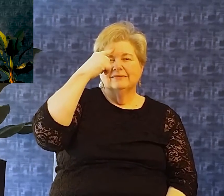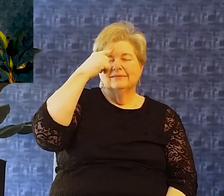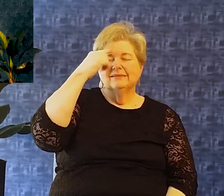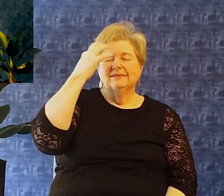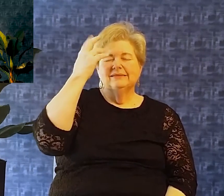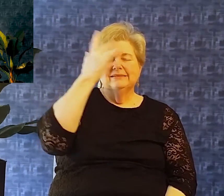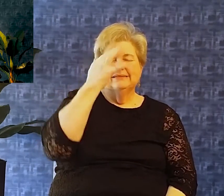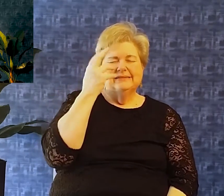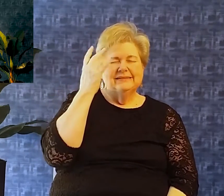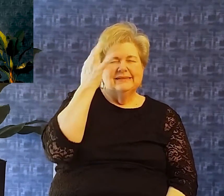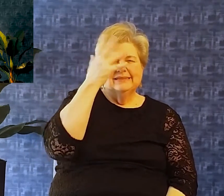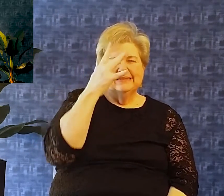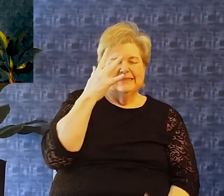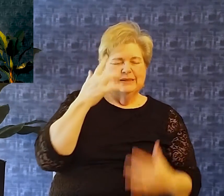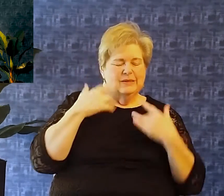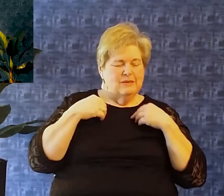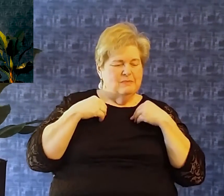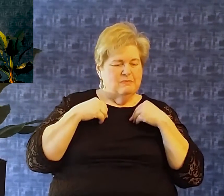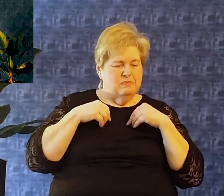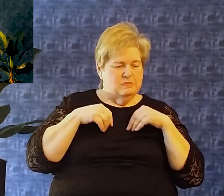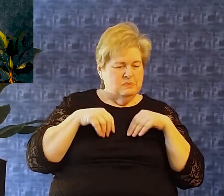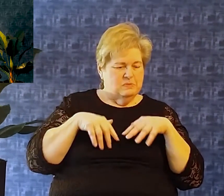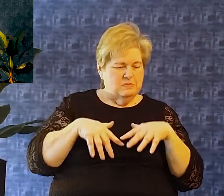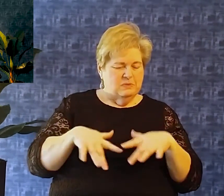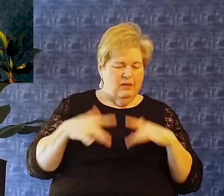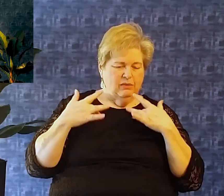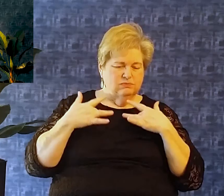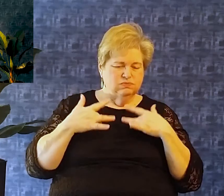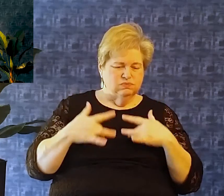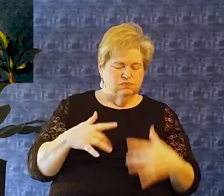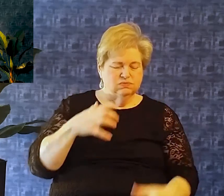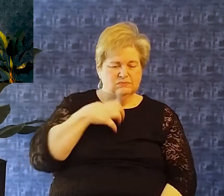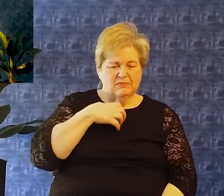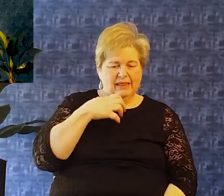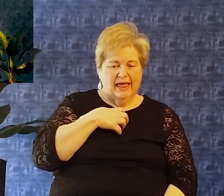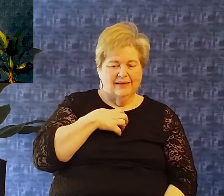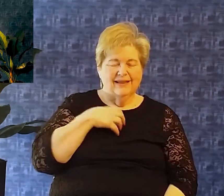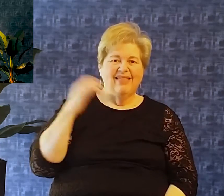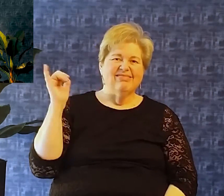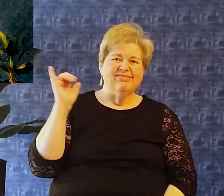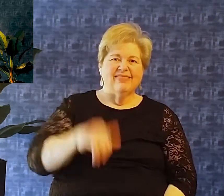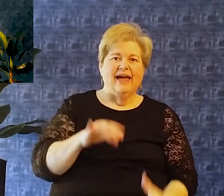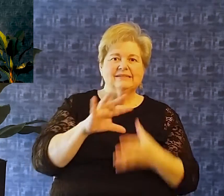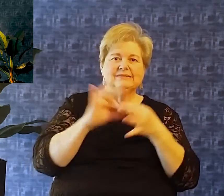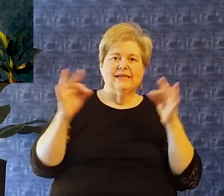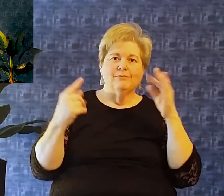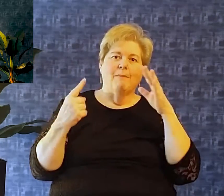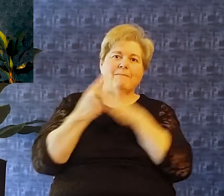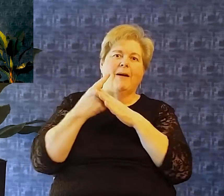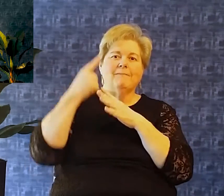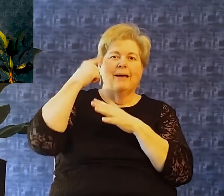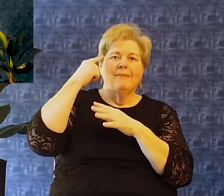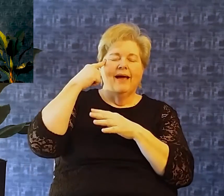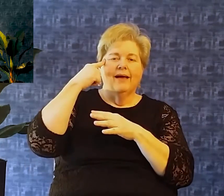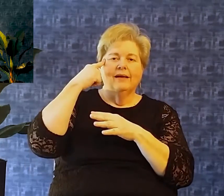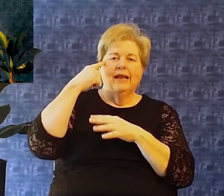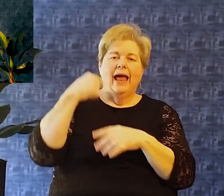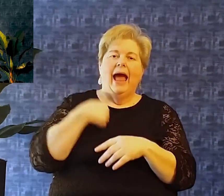this road of despair And my weakness I was going down a road of complaining And he said That statement came to my